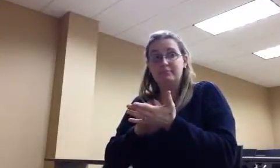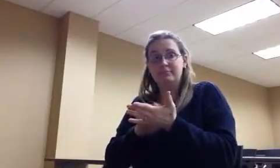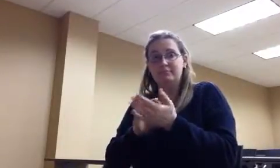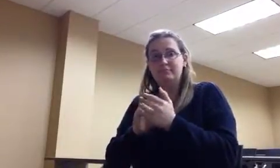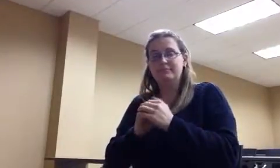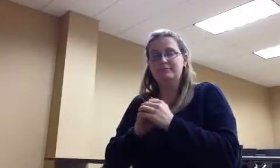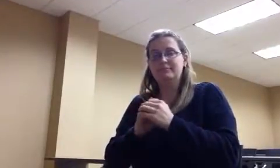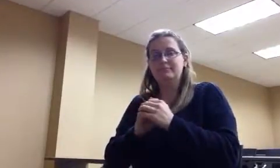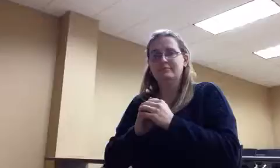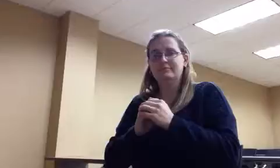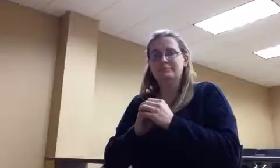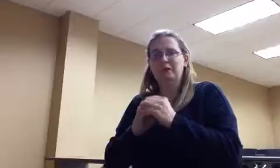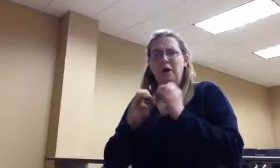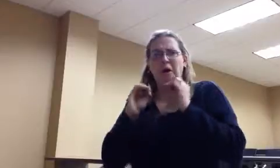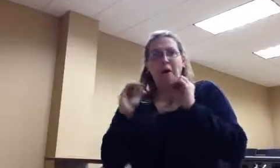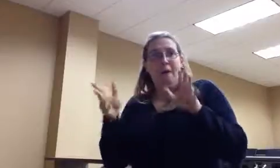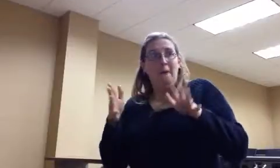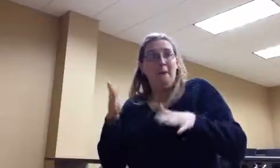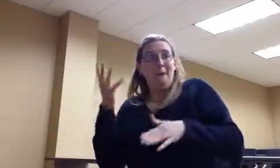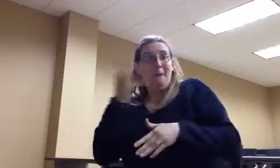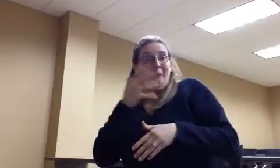Oh, my gosh. What did you lose your sense of rhythm? Here we go.